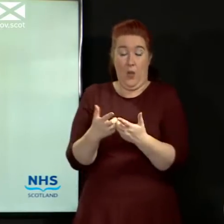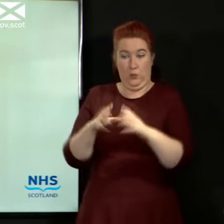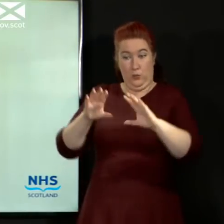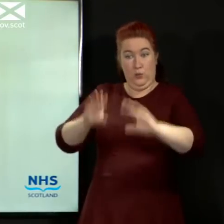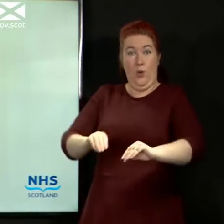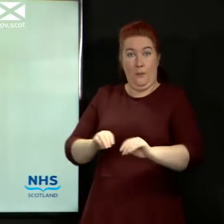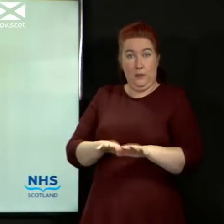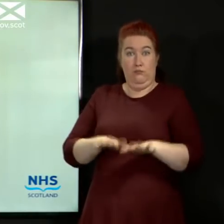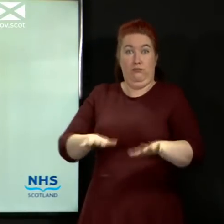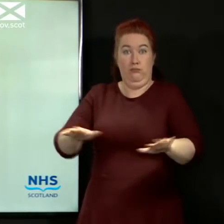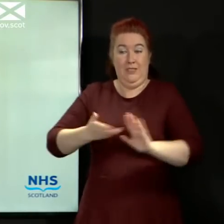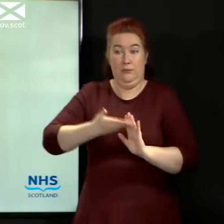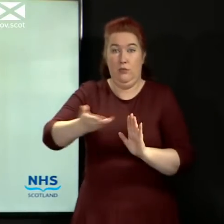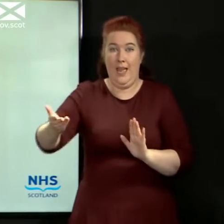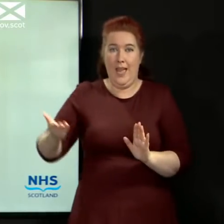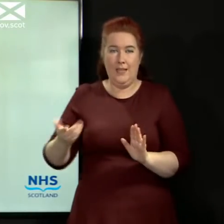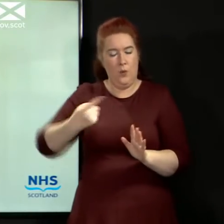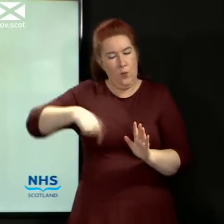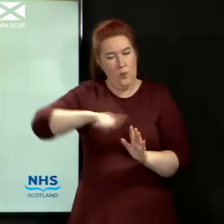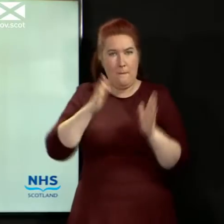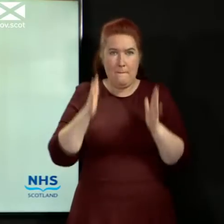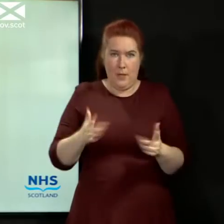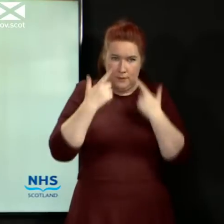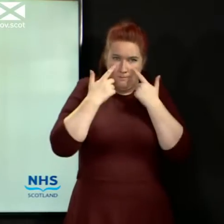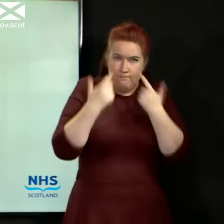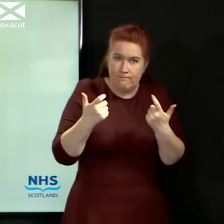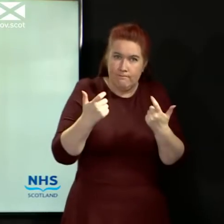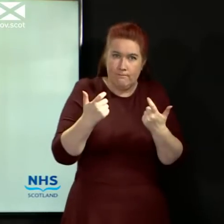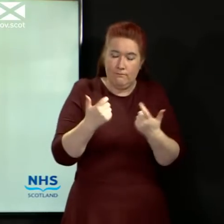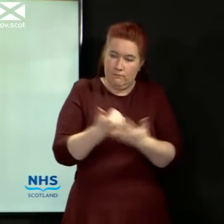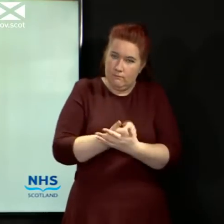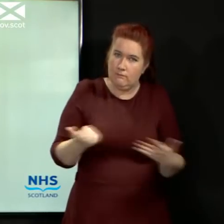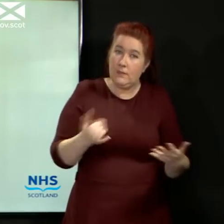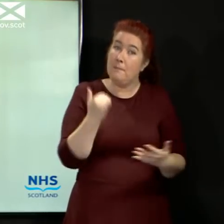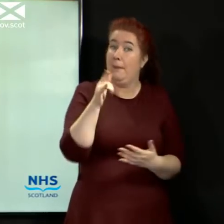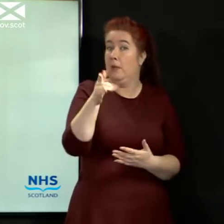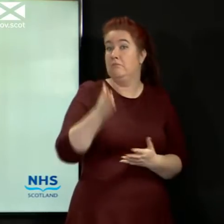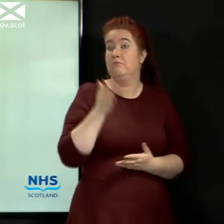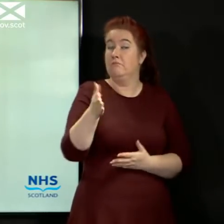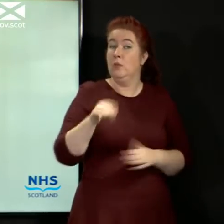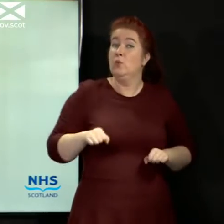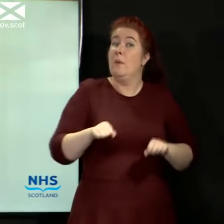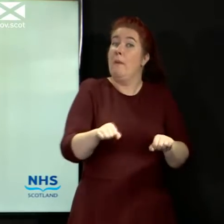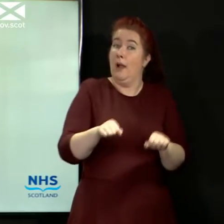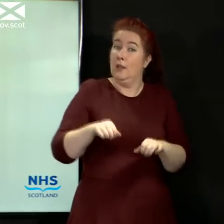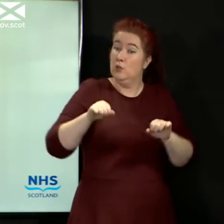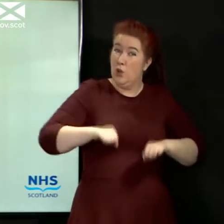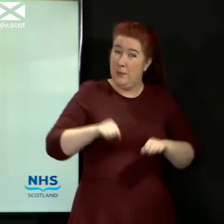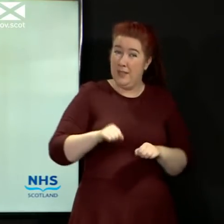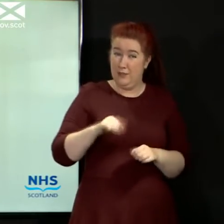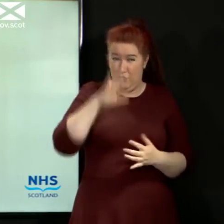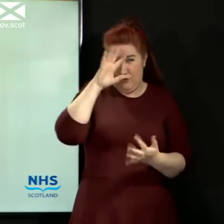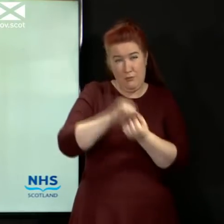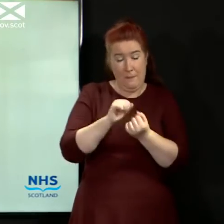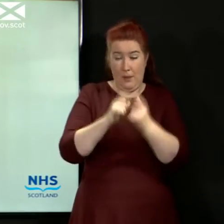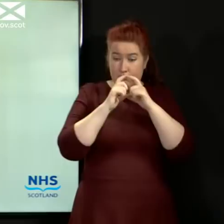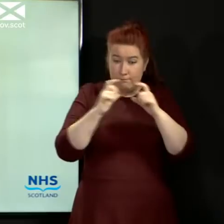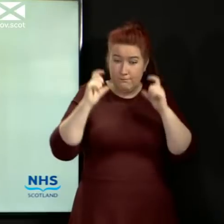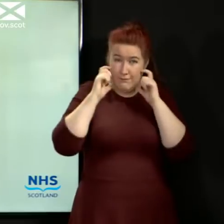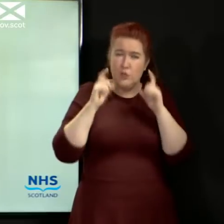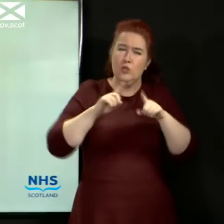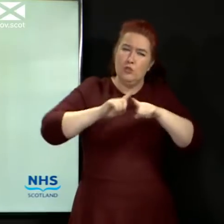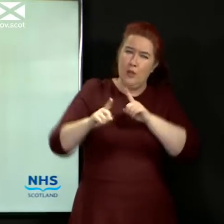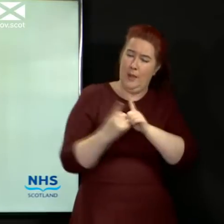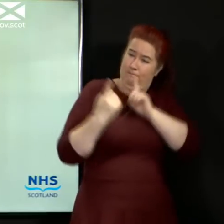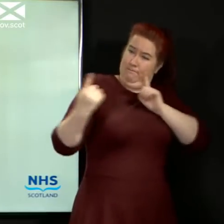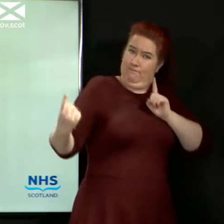is by making sure that we all remain vigilant. If you're out in a supermarket, for example, remember to wear a face covering and try to keep a